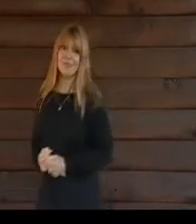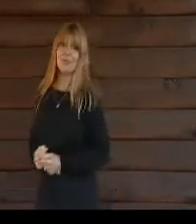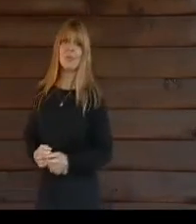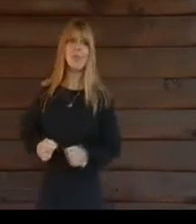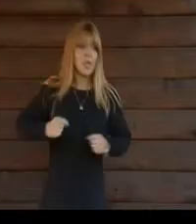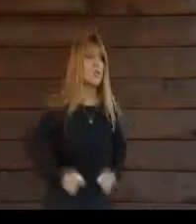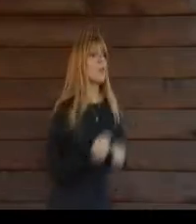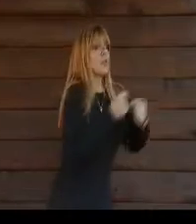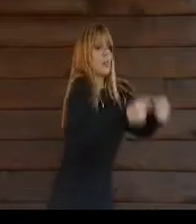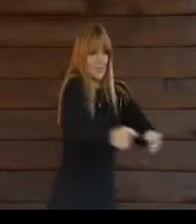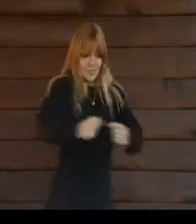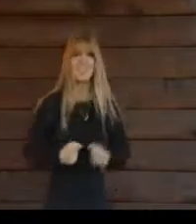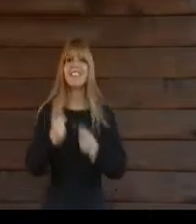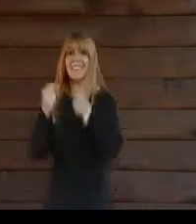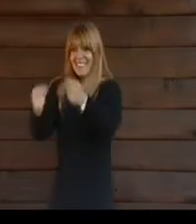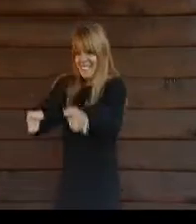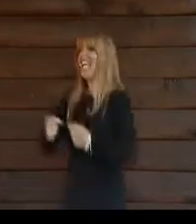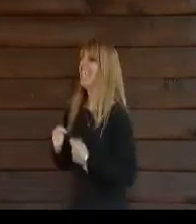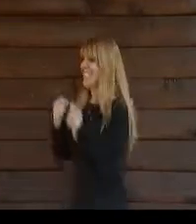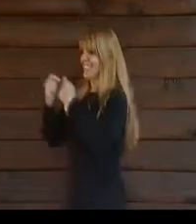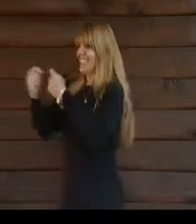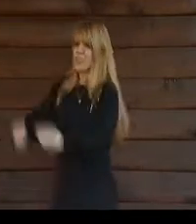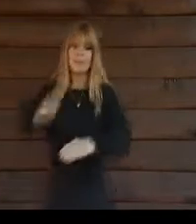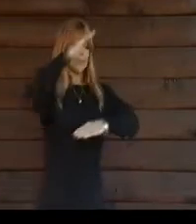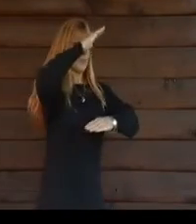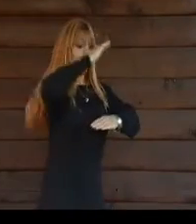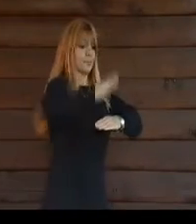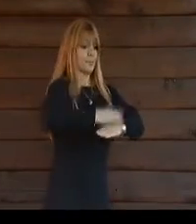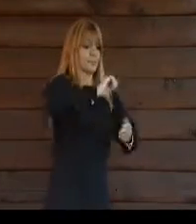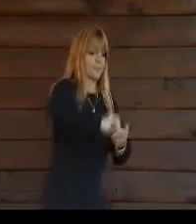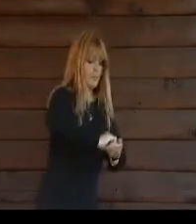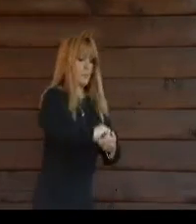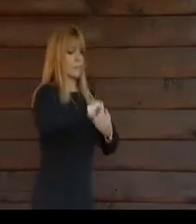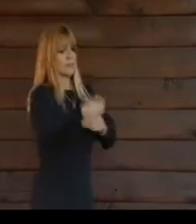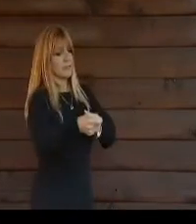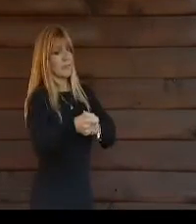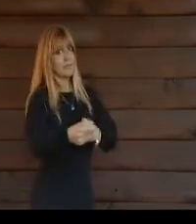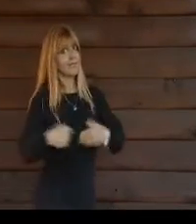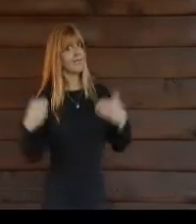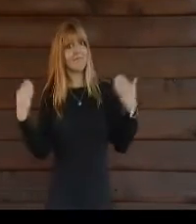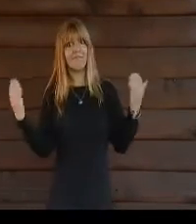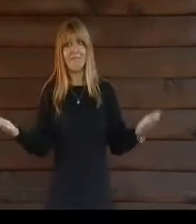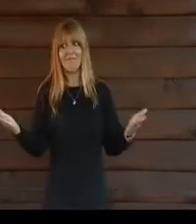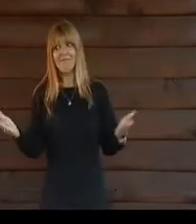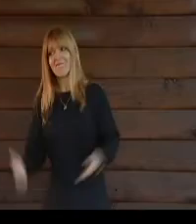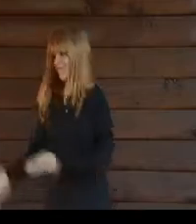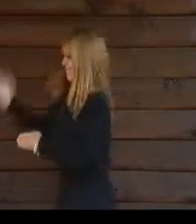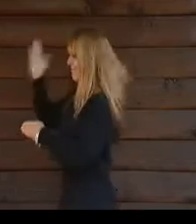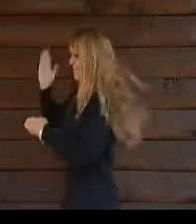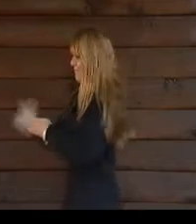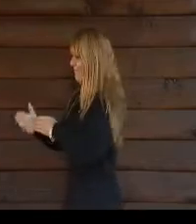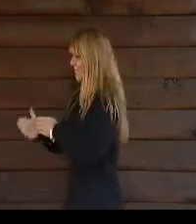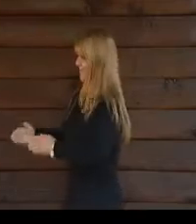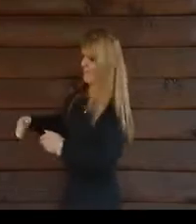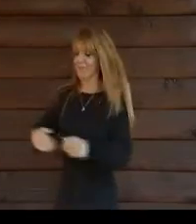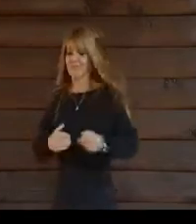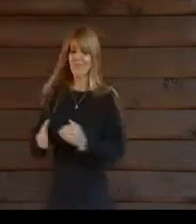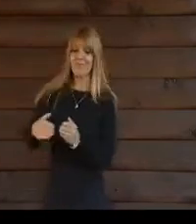Where there's more of giving And less of buying Down at the end of the